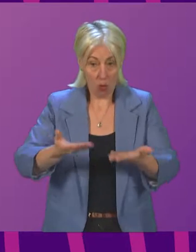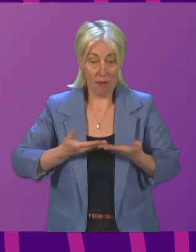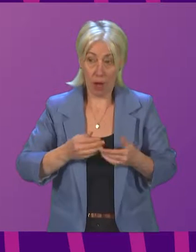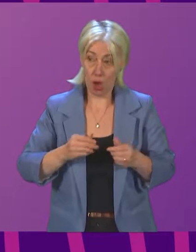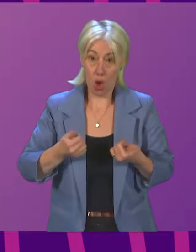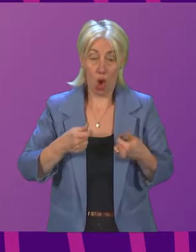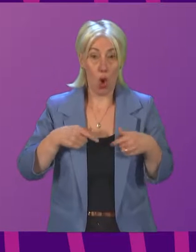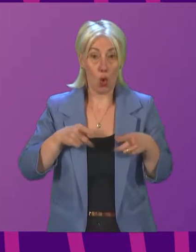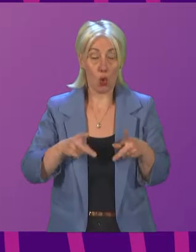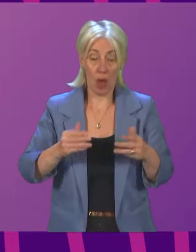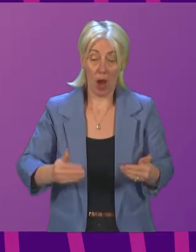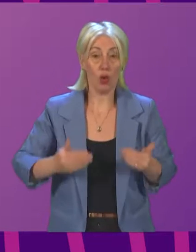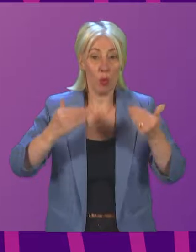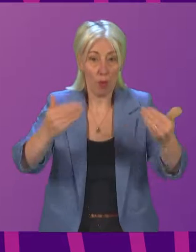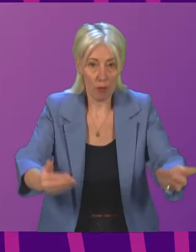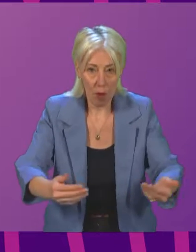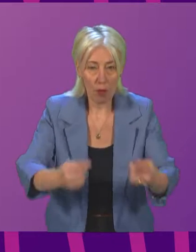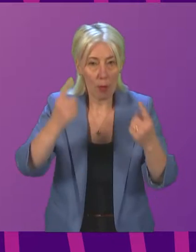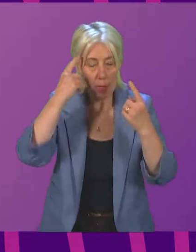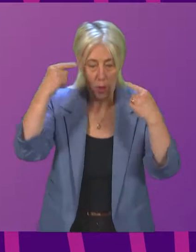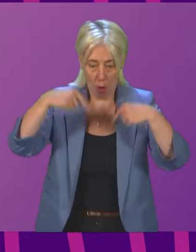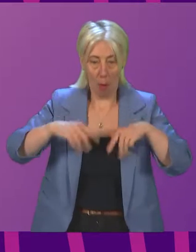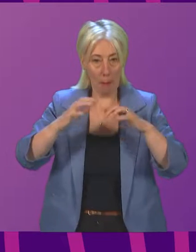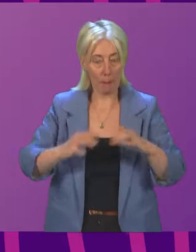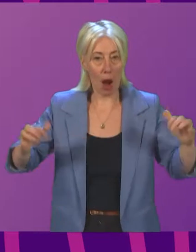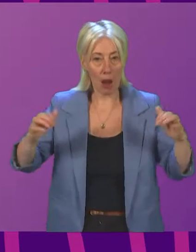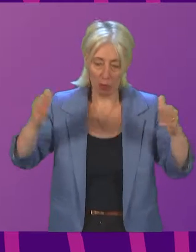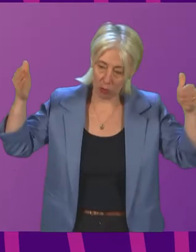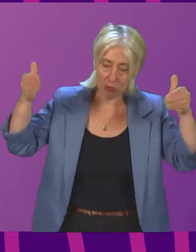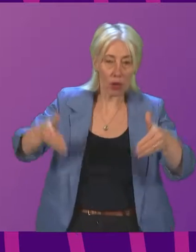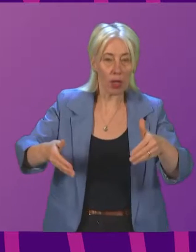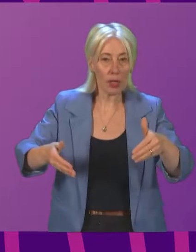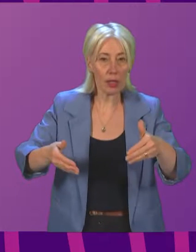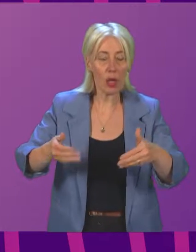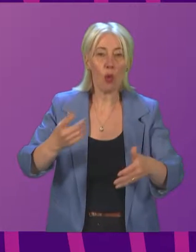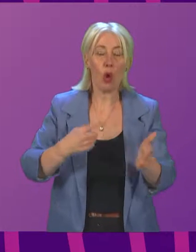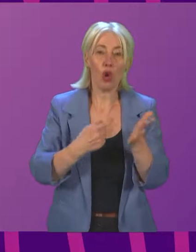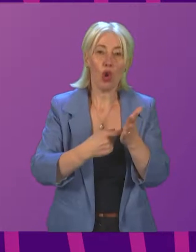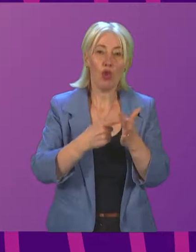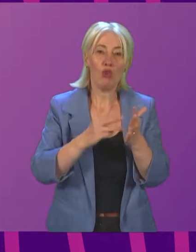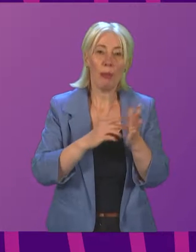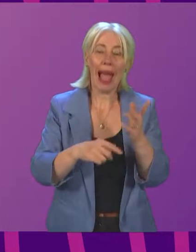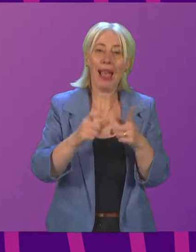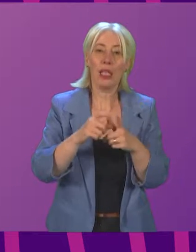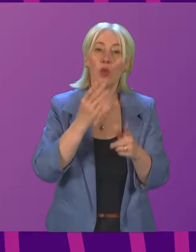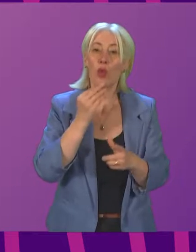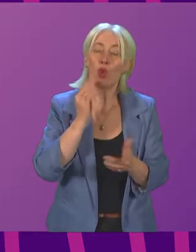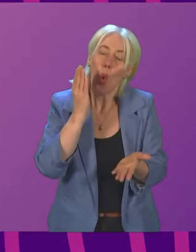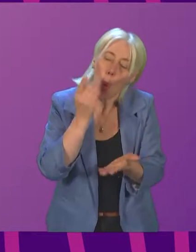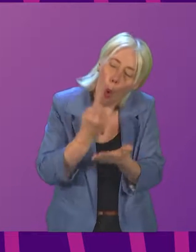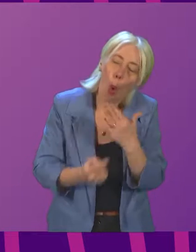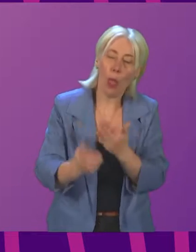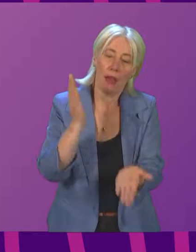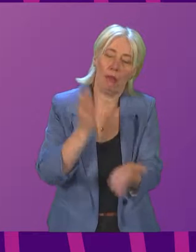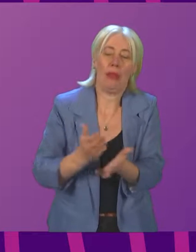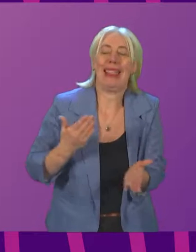thought that was where the Parliament wanted to concentrate its activities. We want remand to only be used where it is absolutely necessary, and the